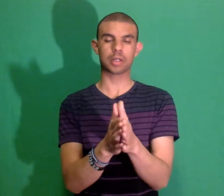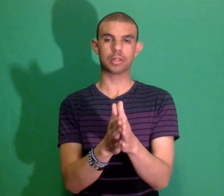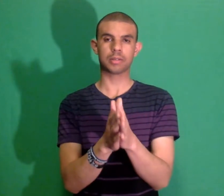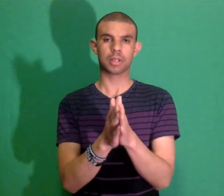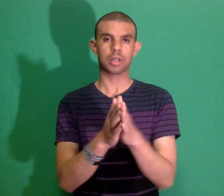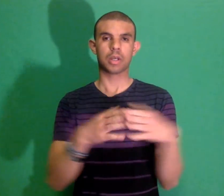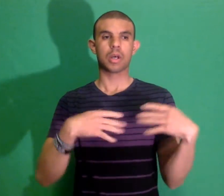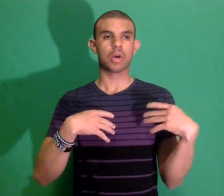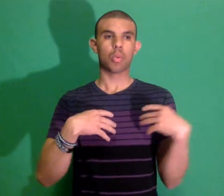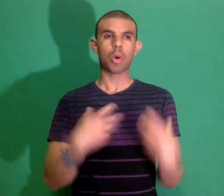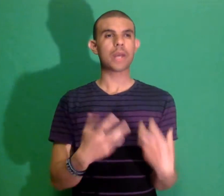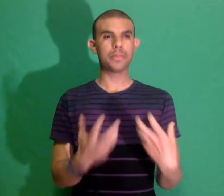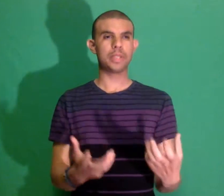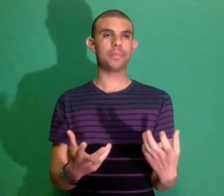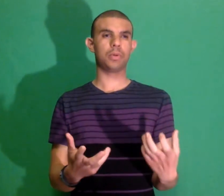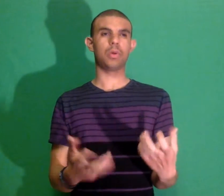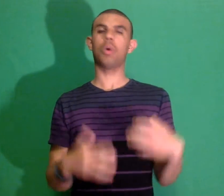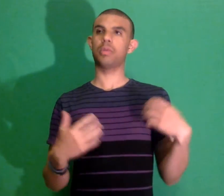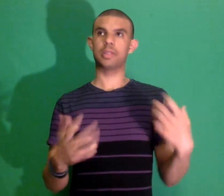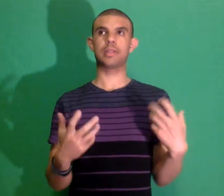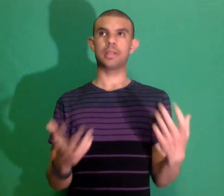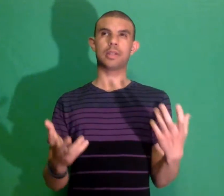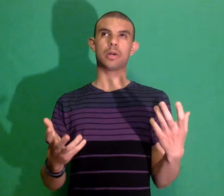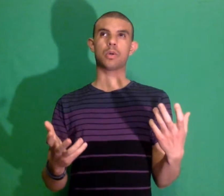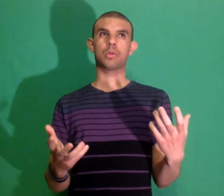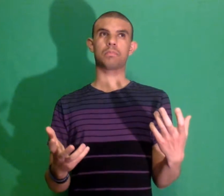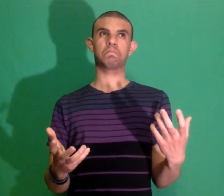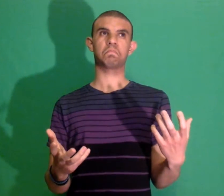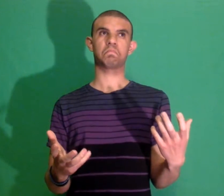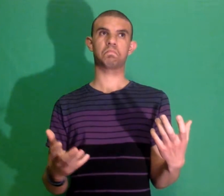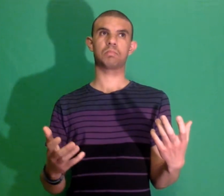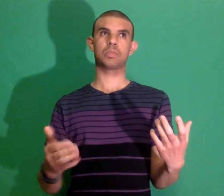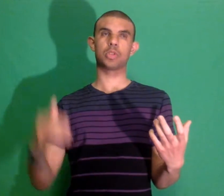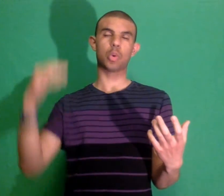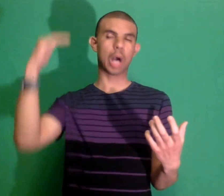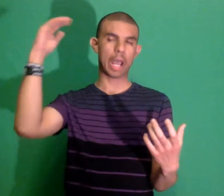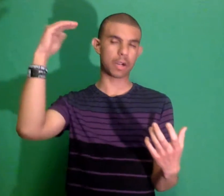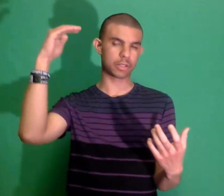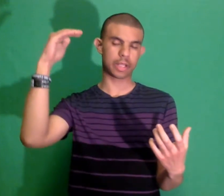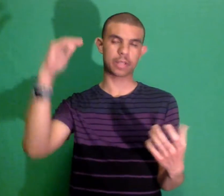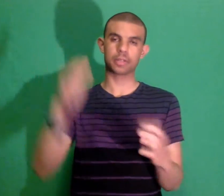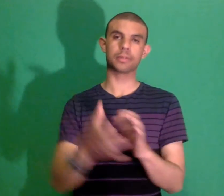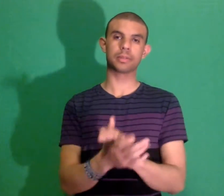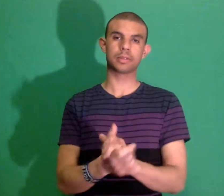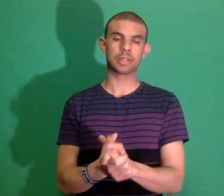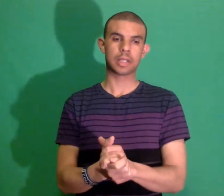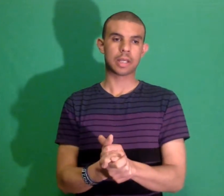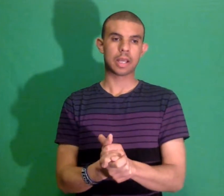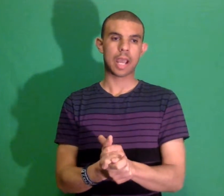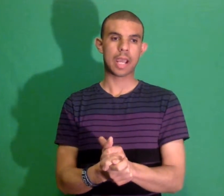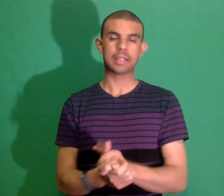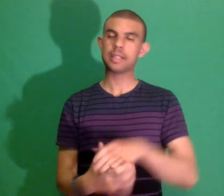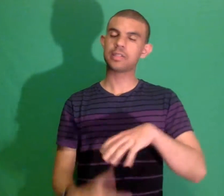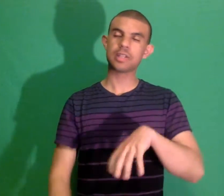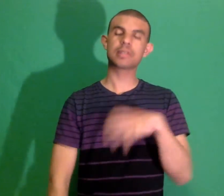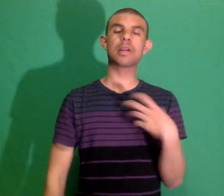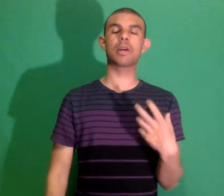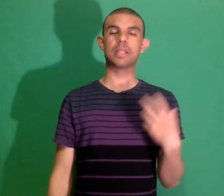why people hold Nintendo to a higher standard and he sits there and he